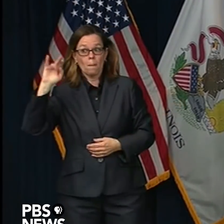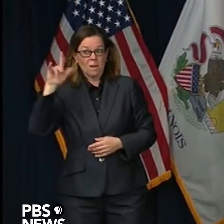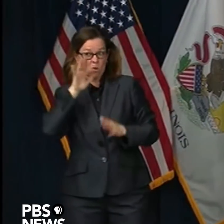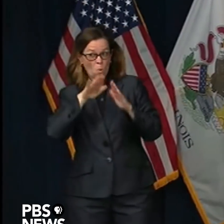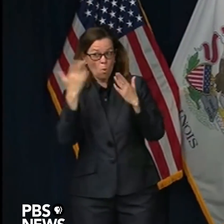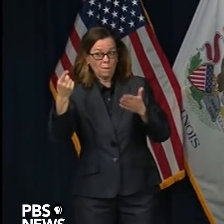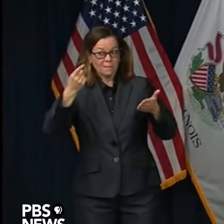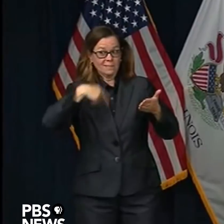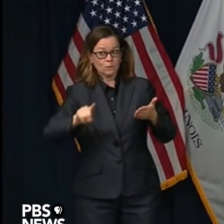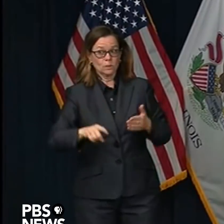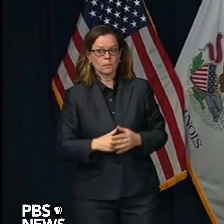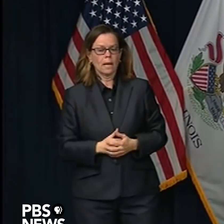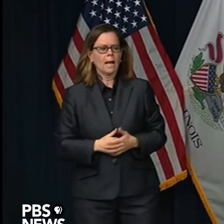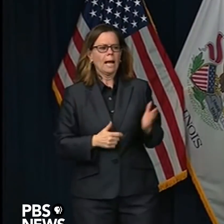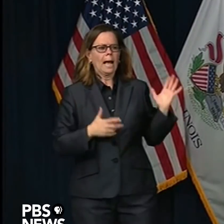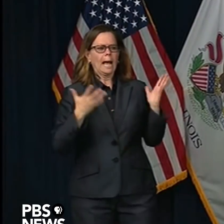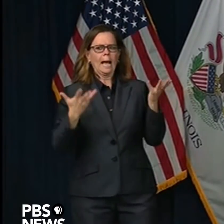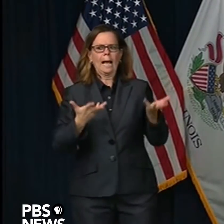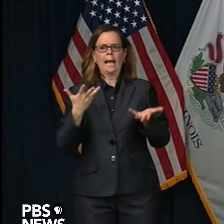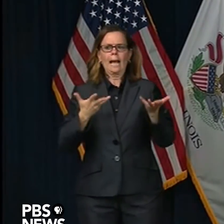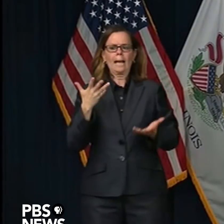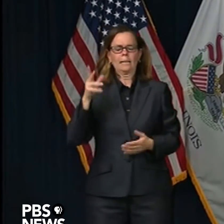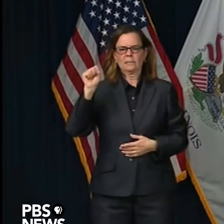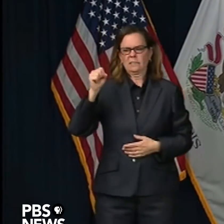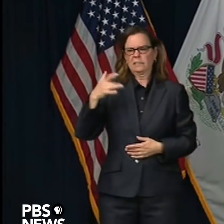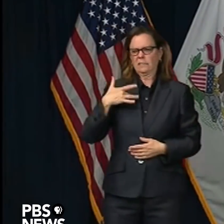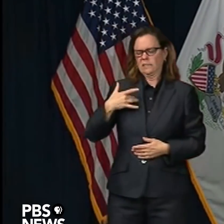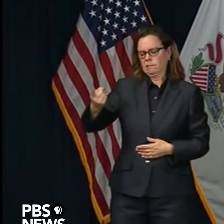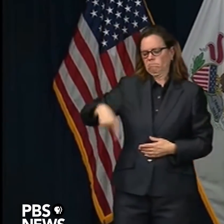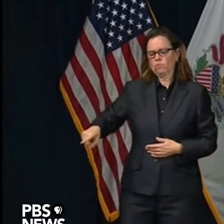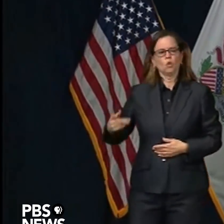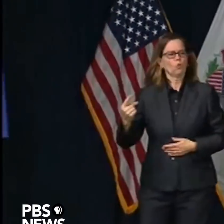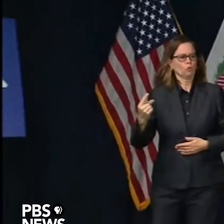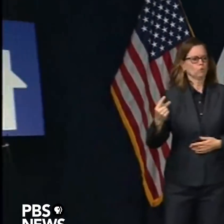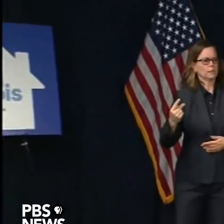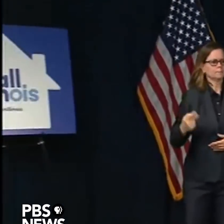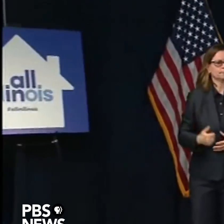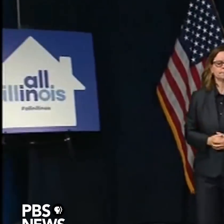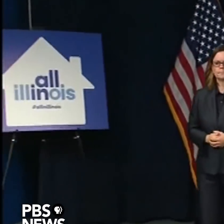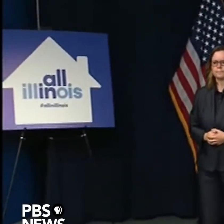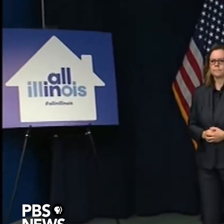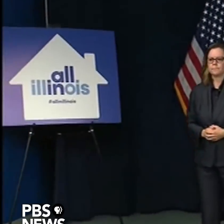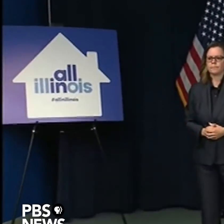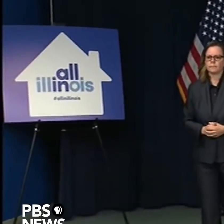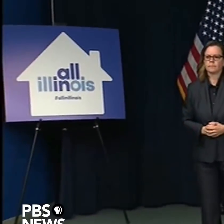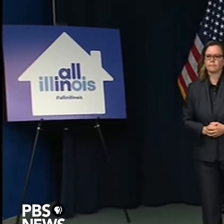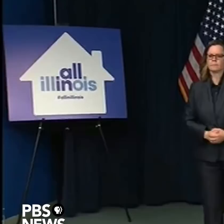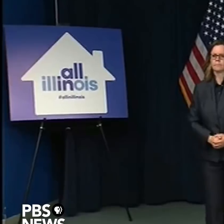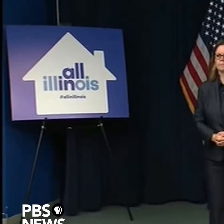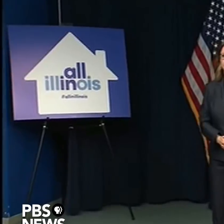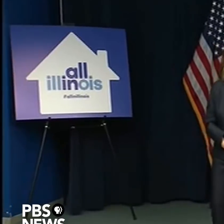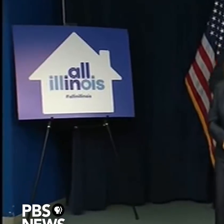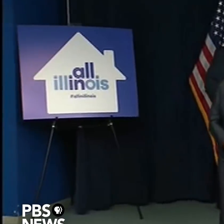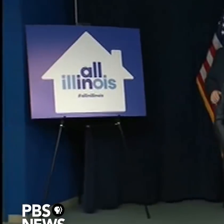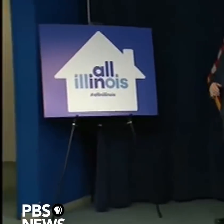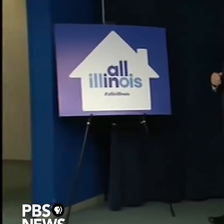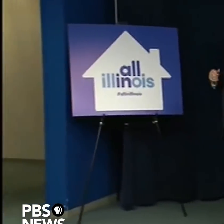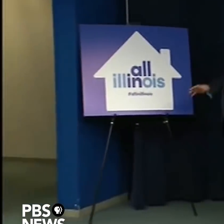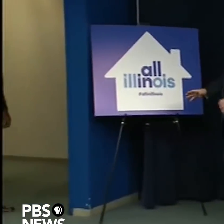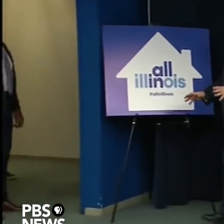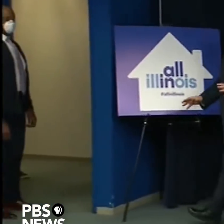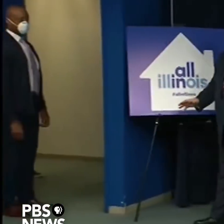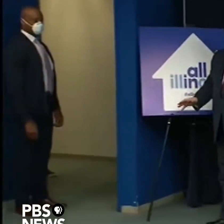Let's see. What's today? Thursday. Yeah. It'll be early next week. Yeah. Thank you. But, again, may not have any patience. Yeah.